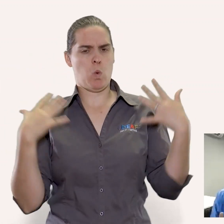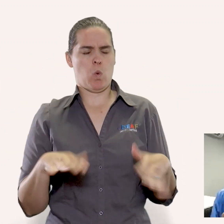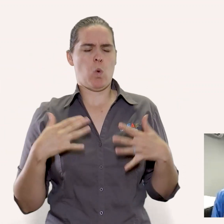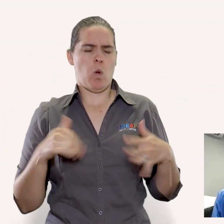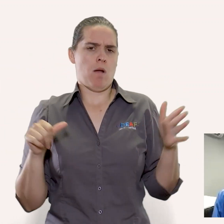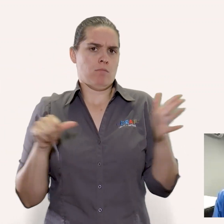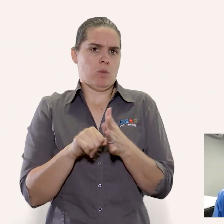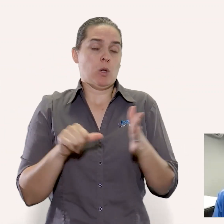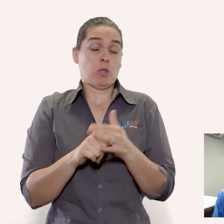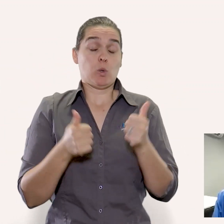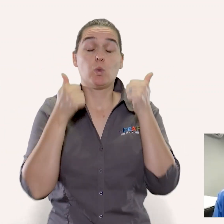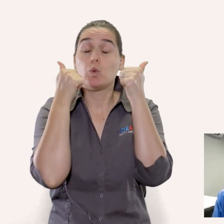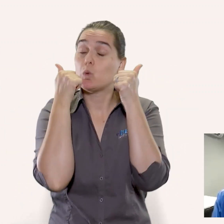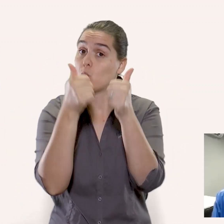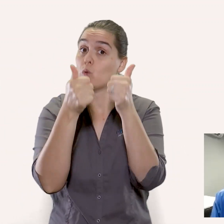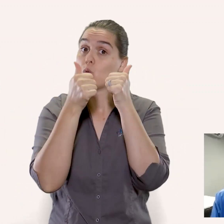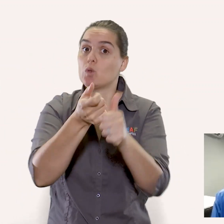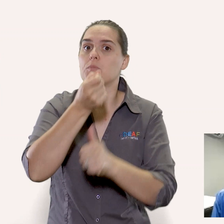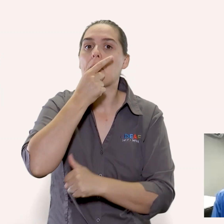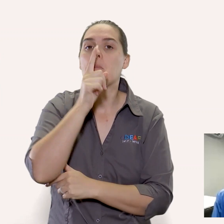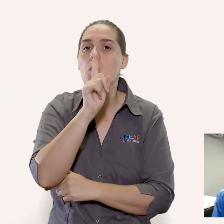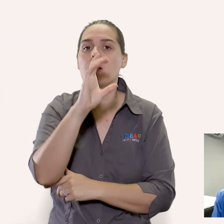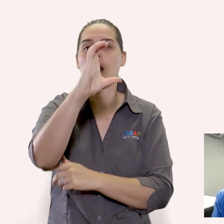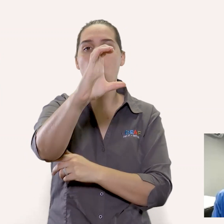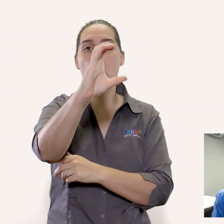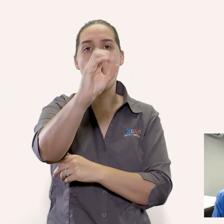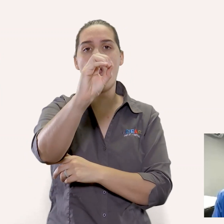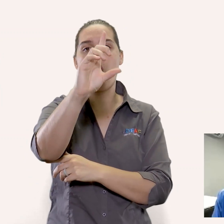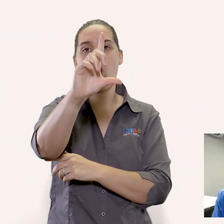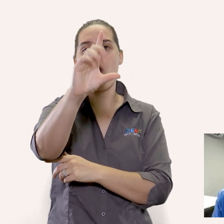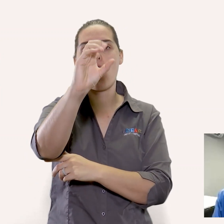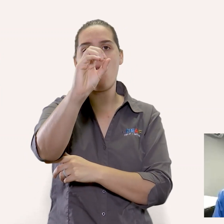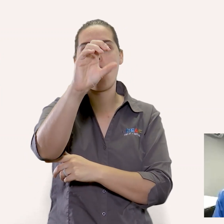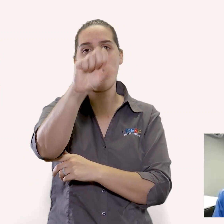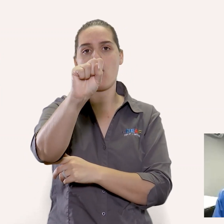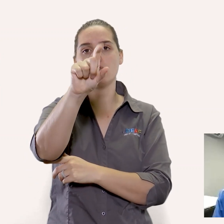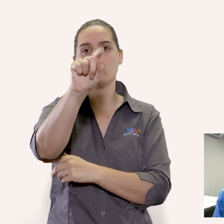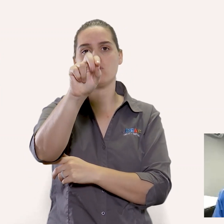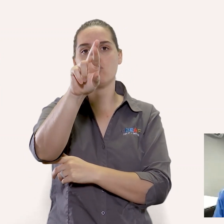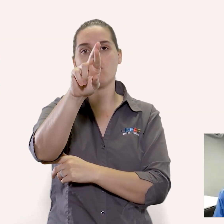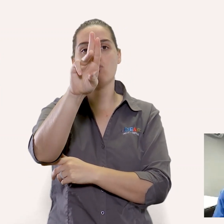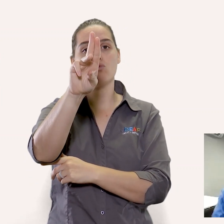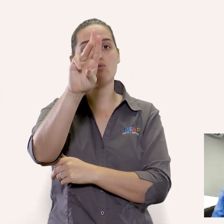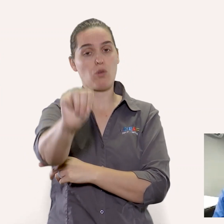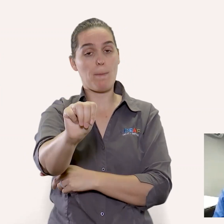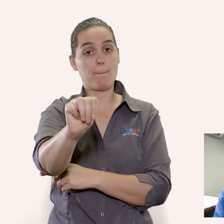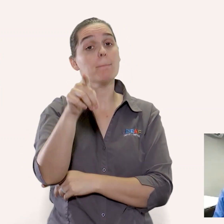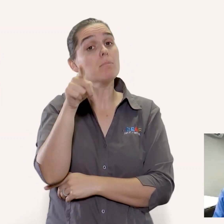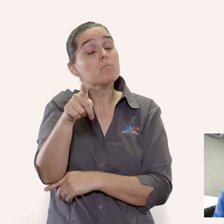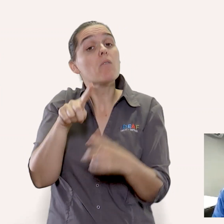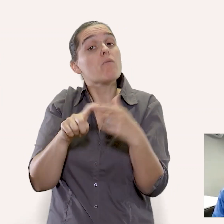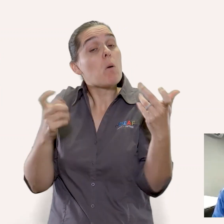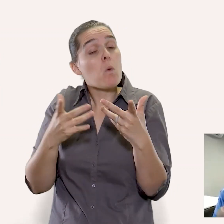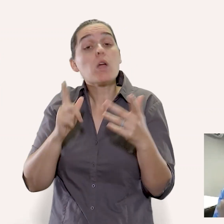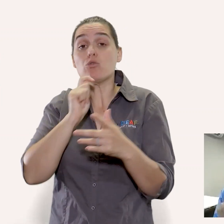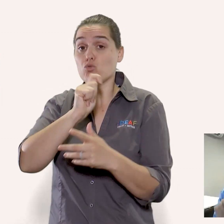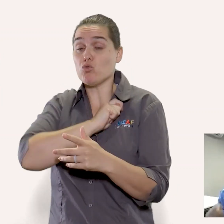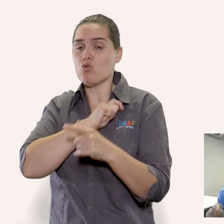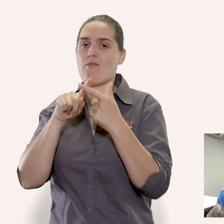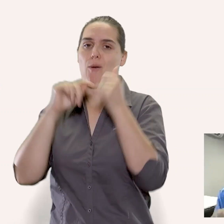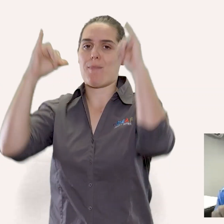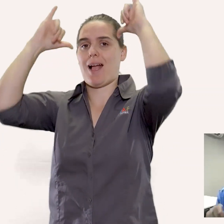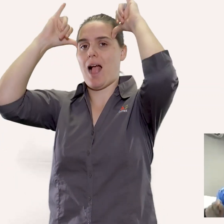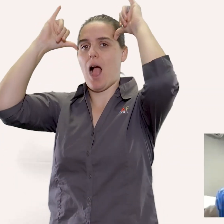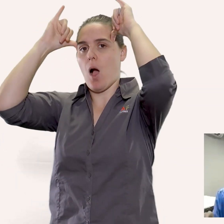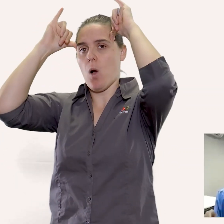world when it comes to infections and the immune system is colostrum yes i know colostrum comes from a bovine source but it contains very